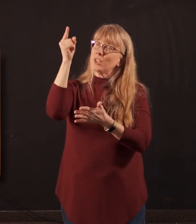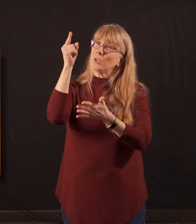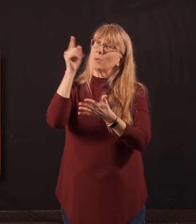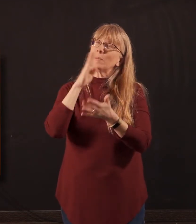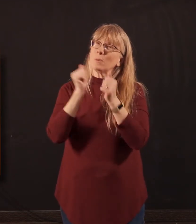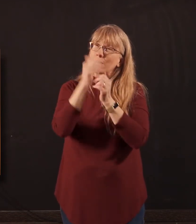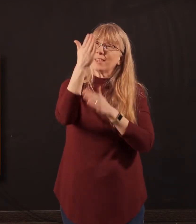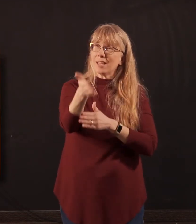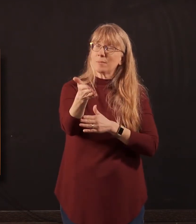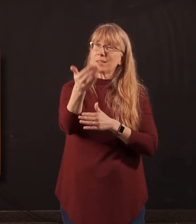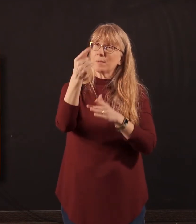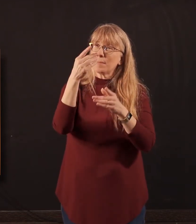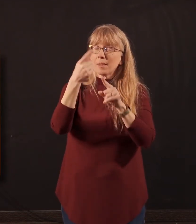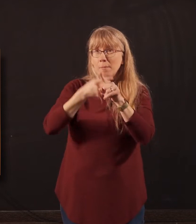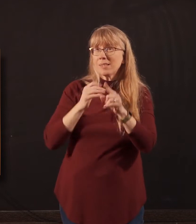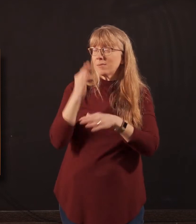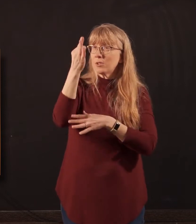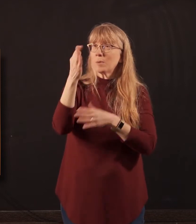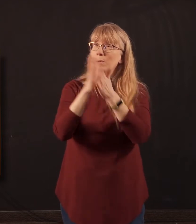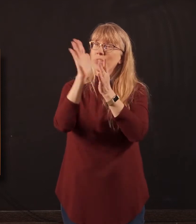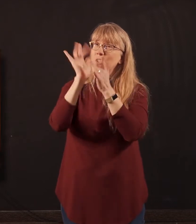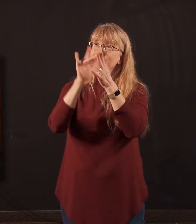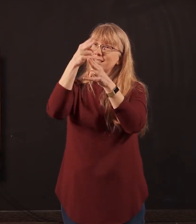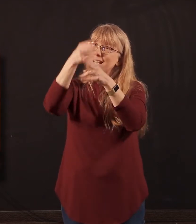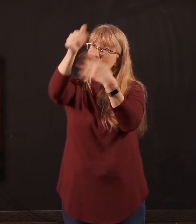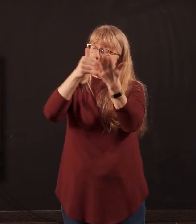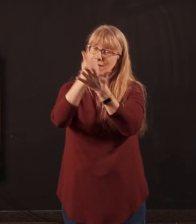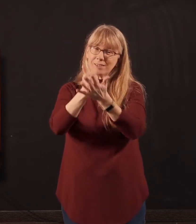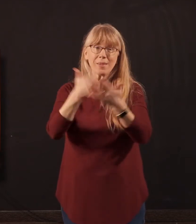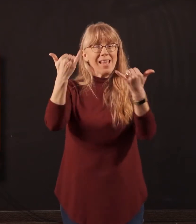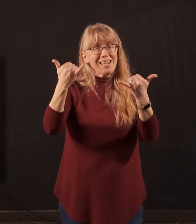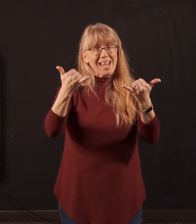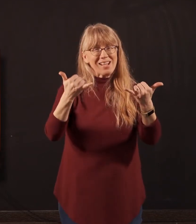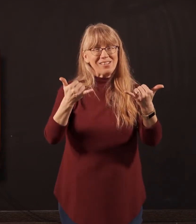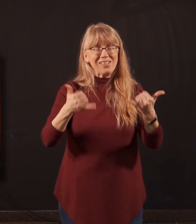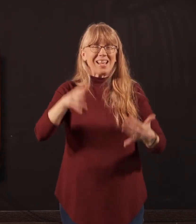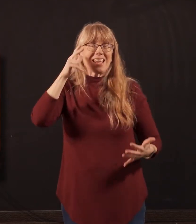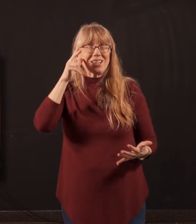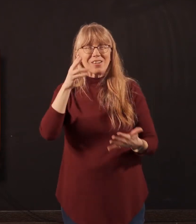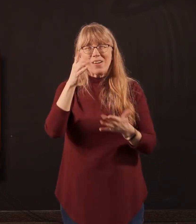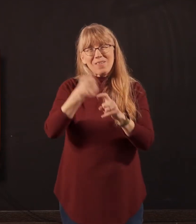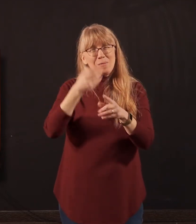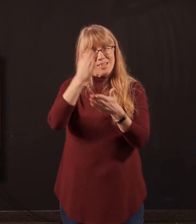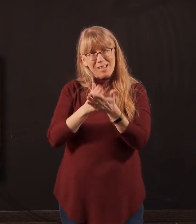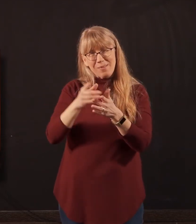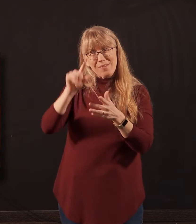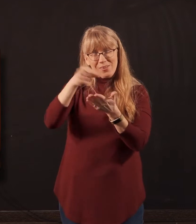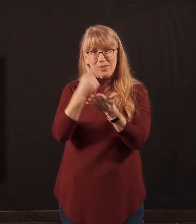in these coming months. Pray these things in Jesus' name. All right, so now we're going to get to hear from some of our graduates. So here is the class of